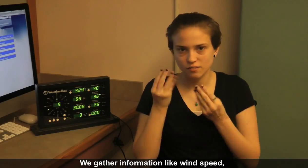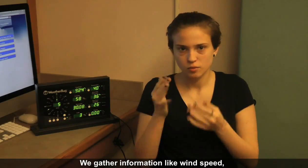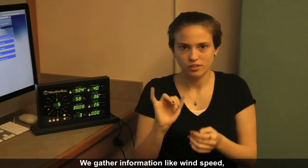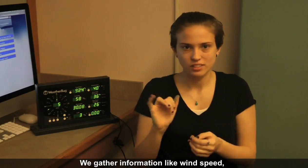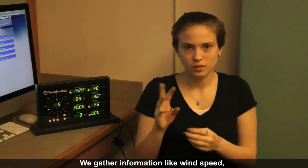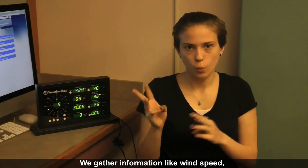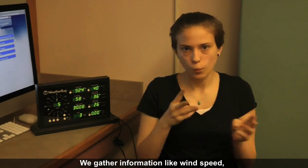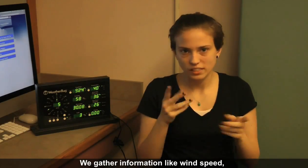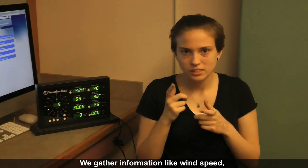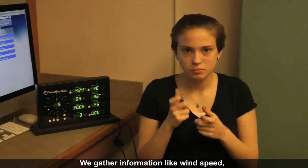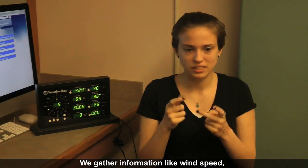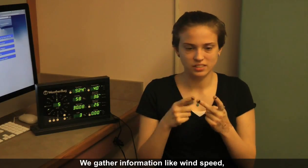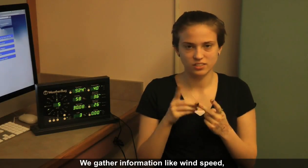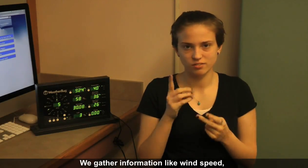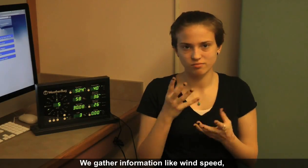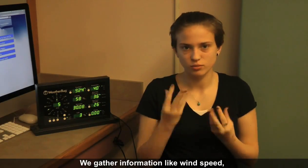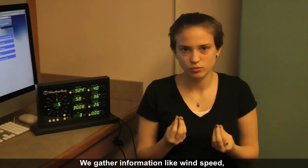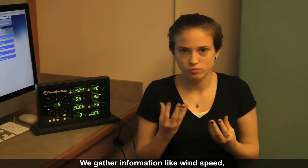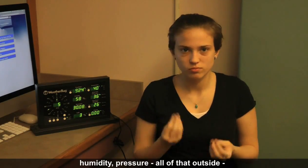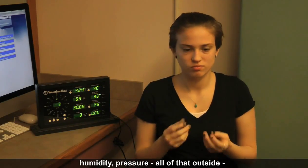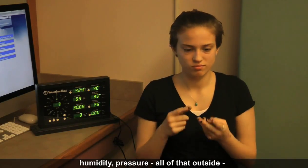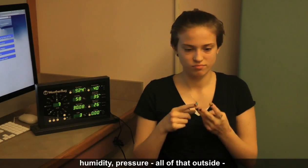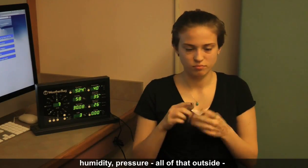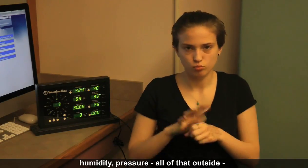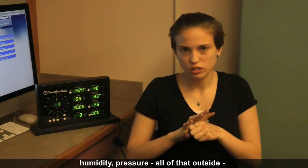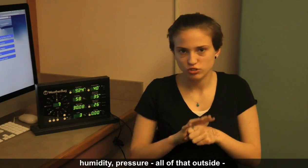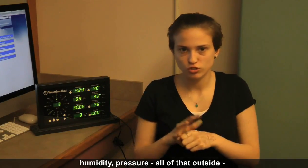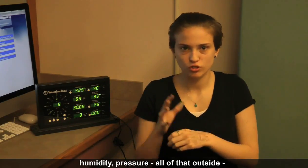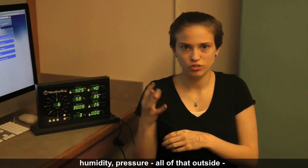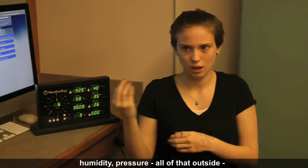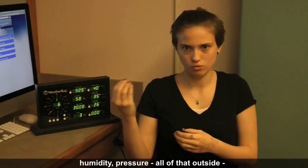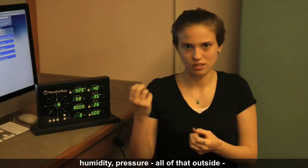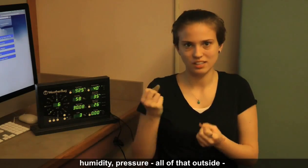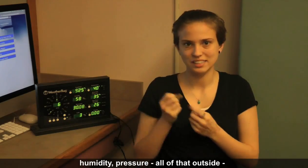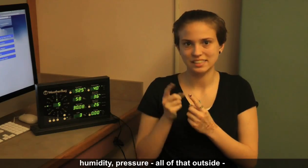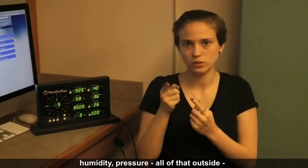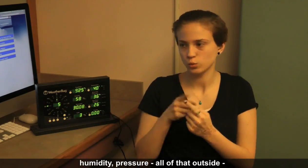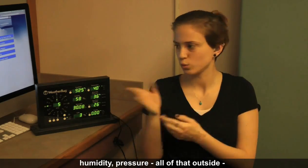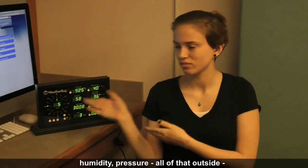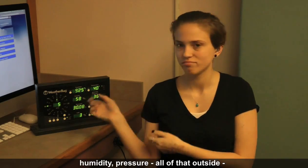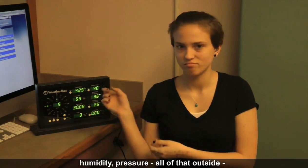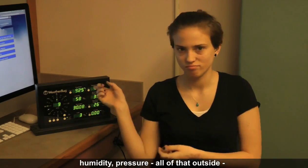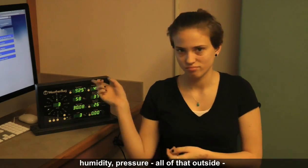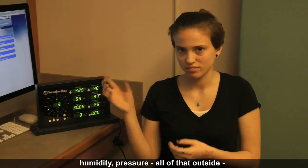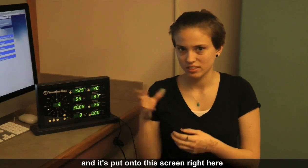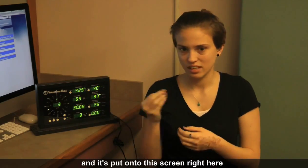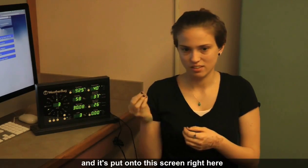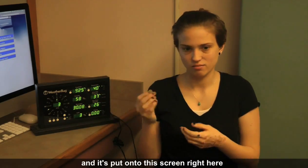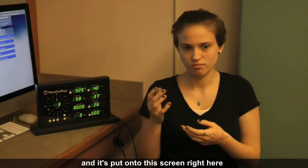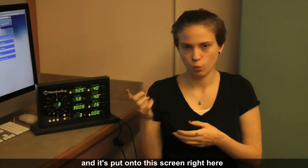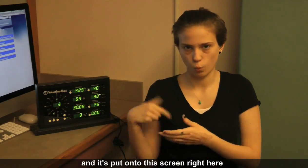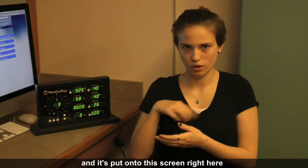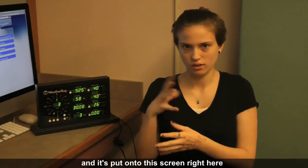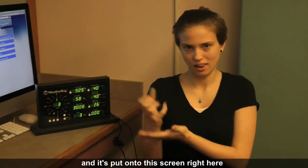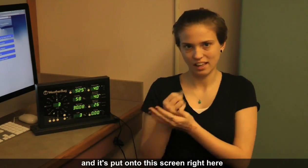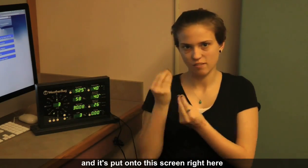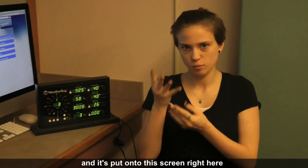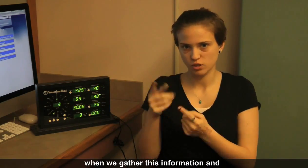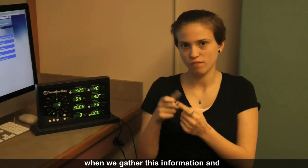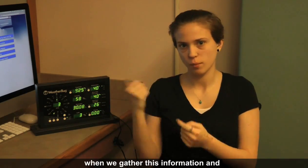We gather information like wind speed, humidity, pressure, all of that outside and it's put onto the screen right here.